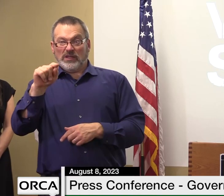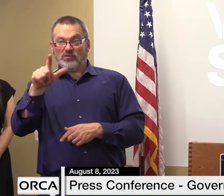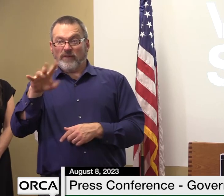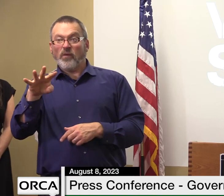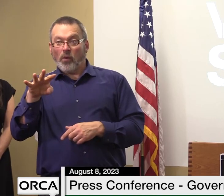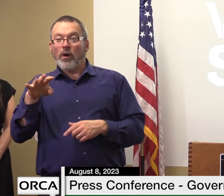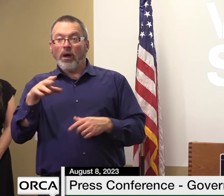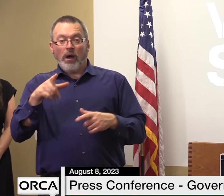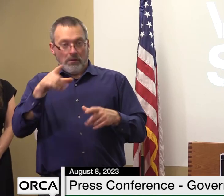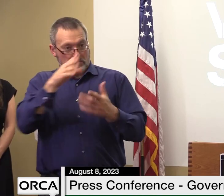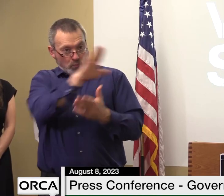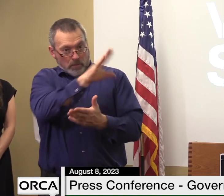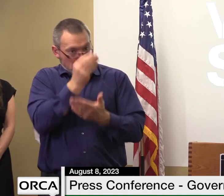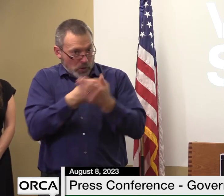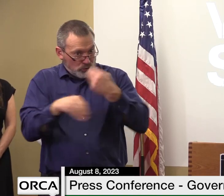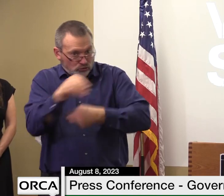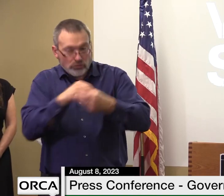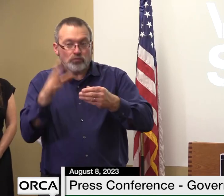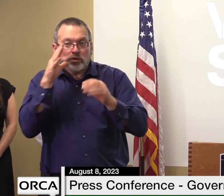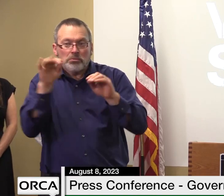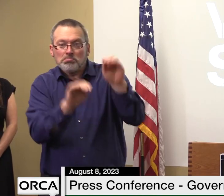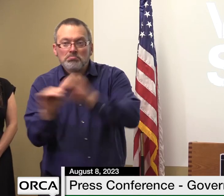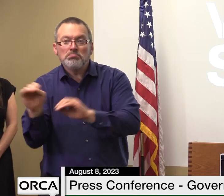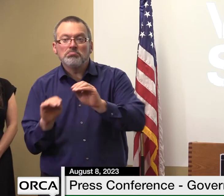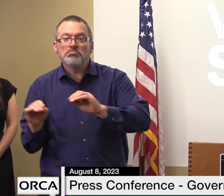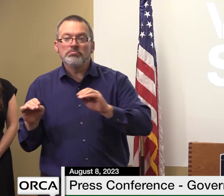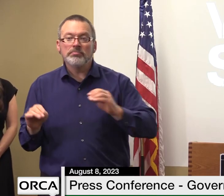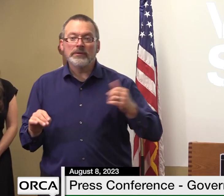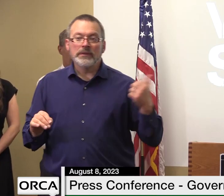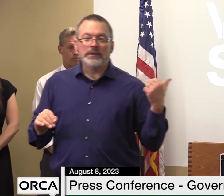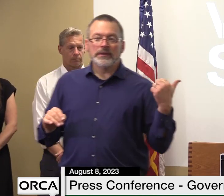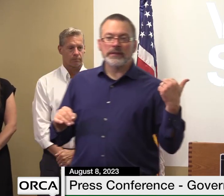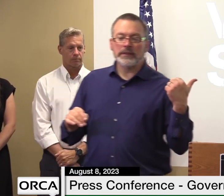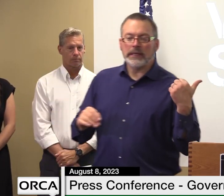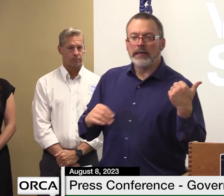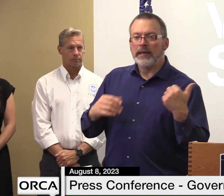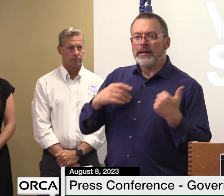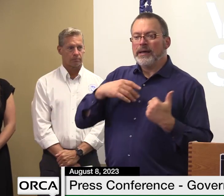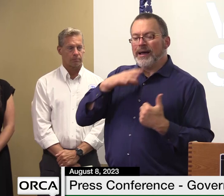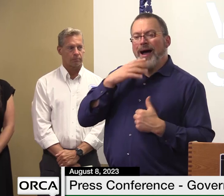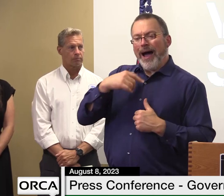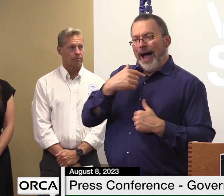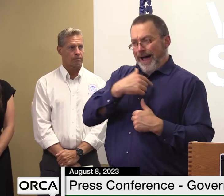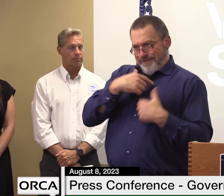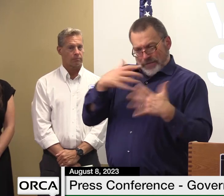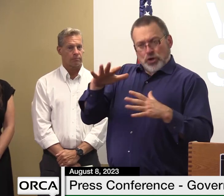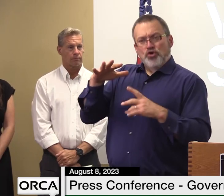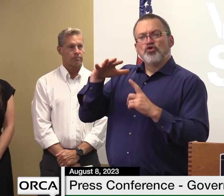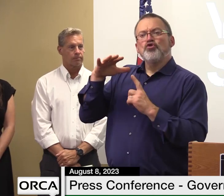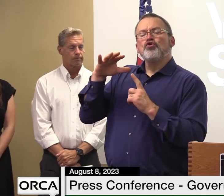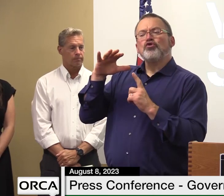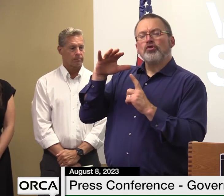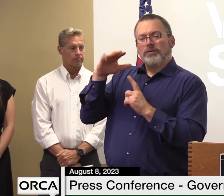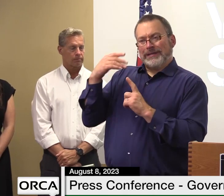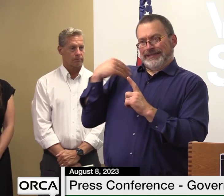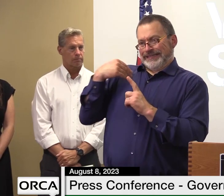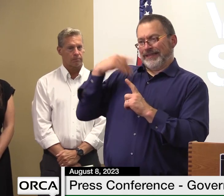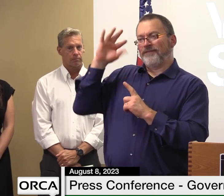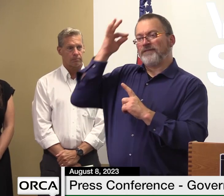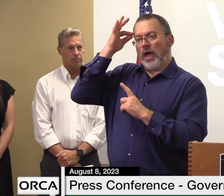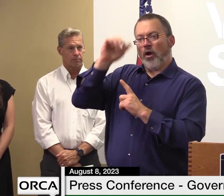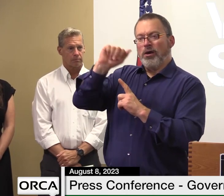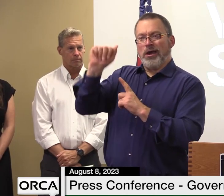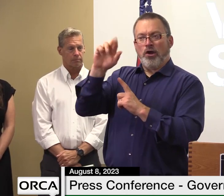-term efforts with some of the arpa dollars that we have already designated and uh and appropriated so um so